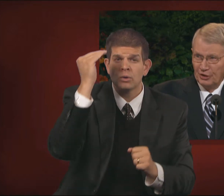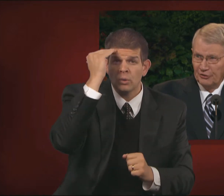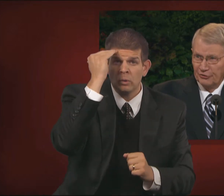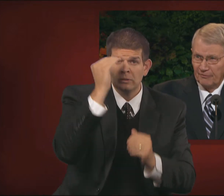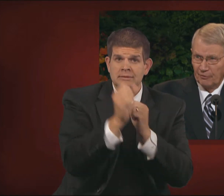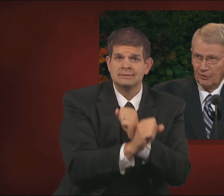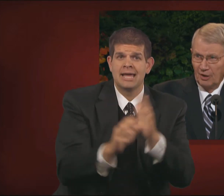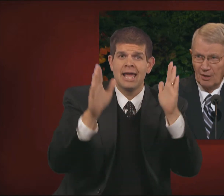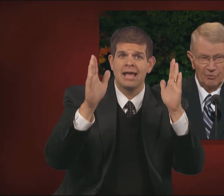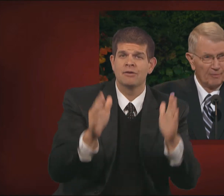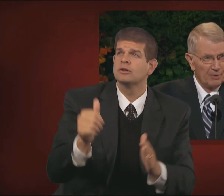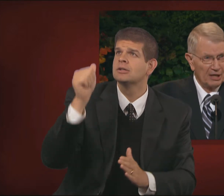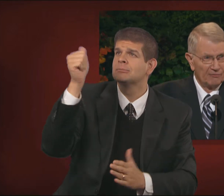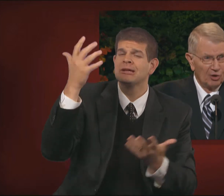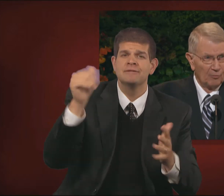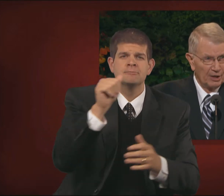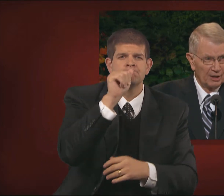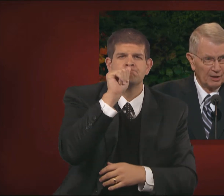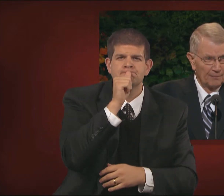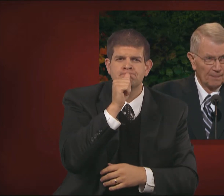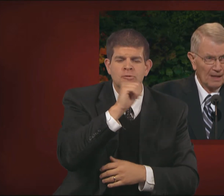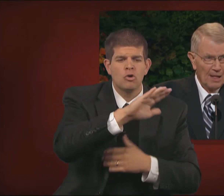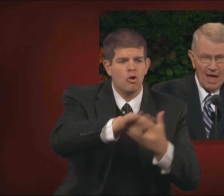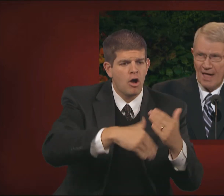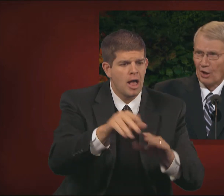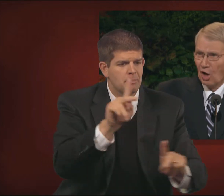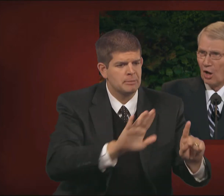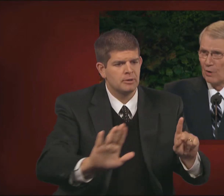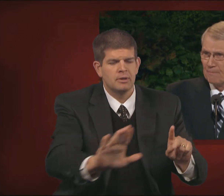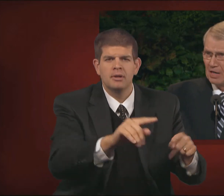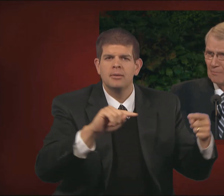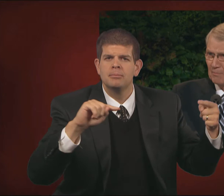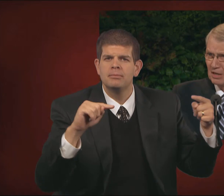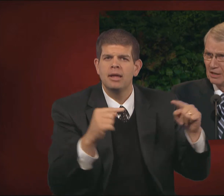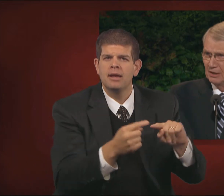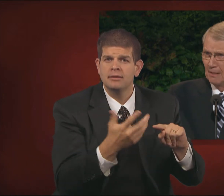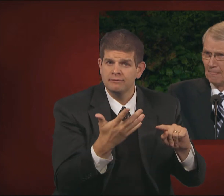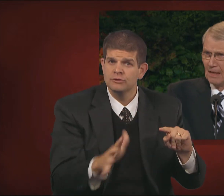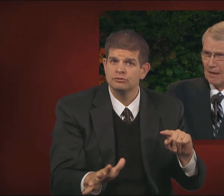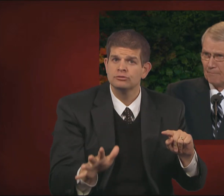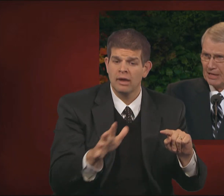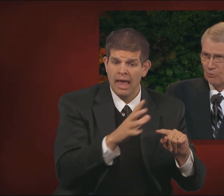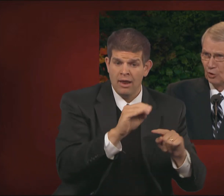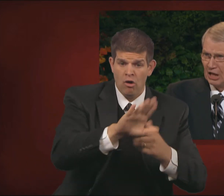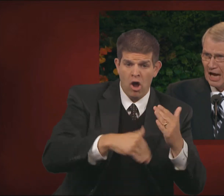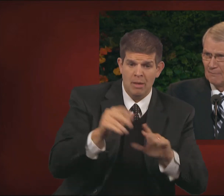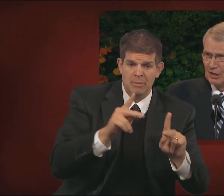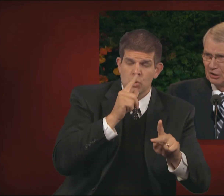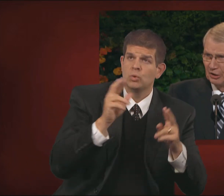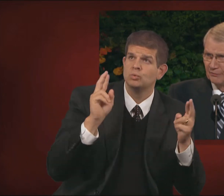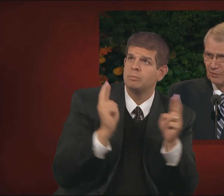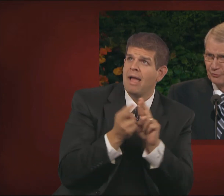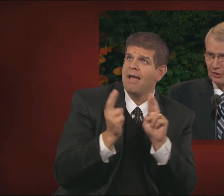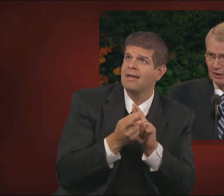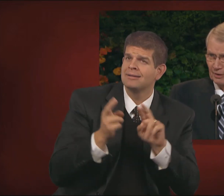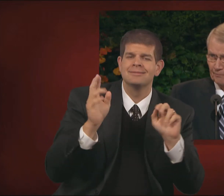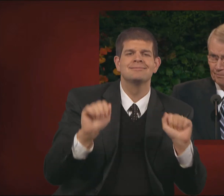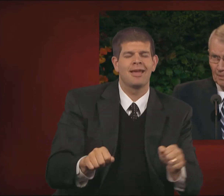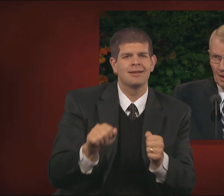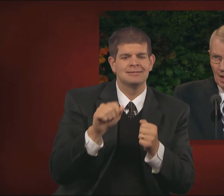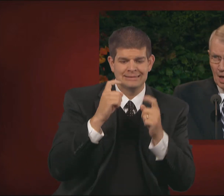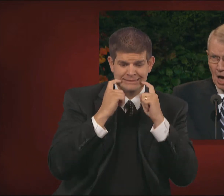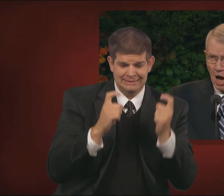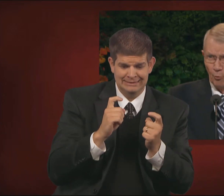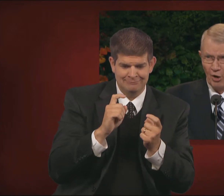Savior did suffer the pain of all men, and that all repentant men and people can be cleansed from sin.